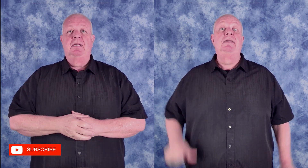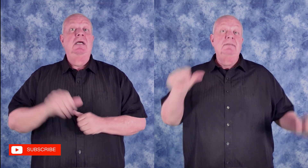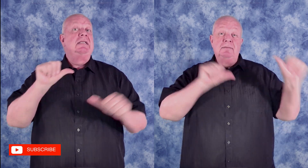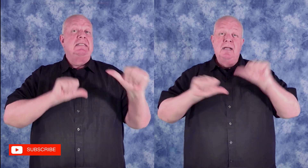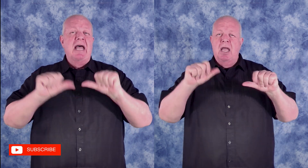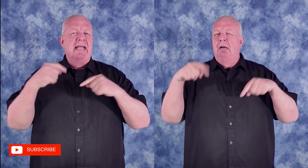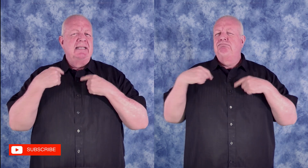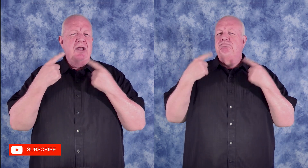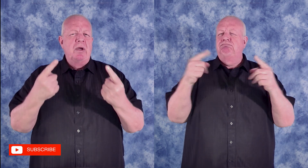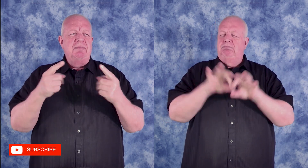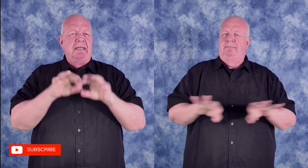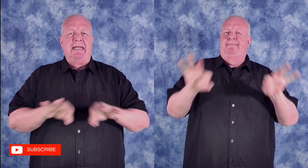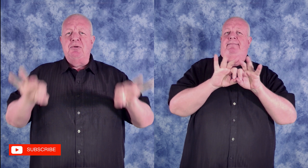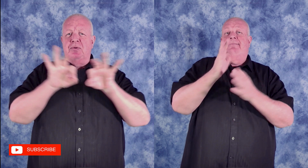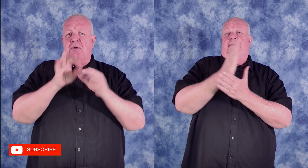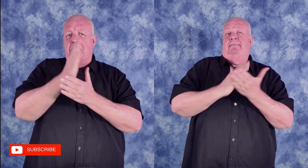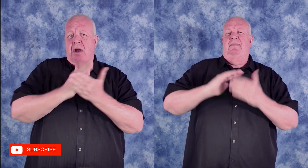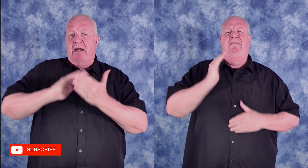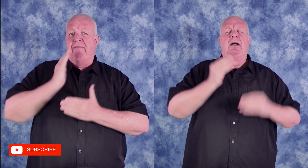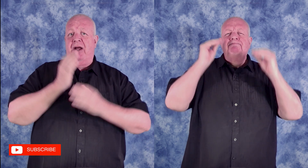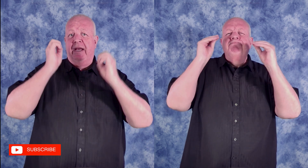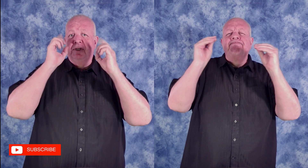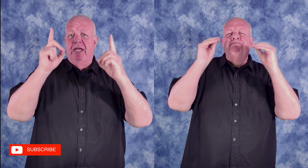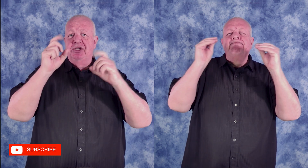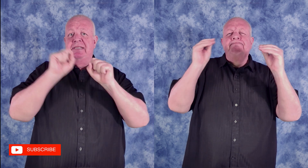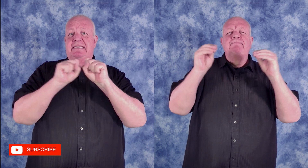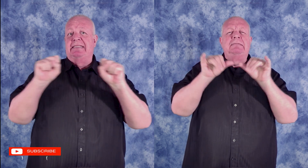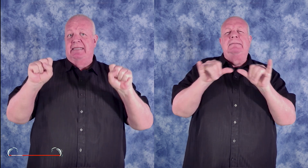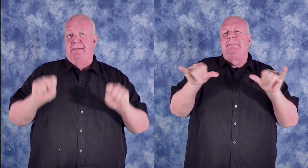Science has always been an integral part of our education system